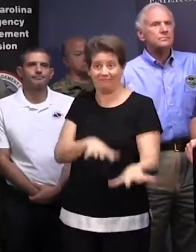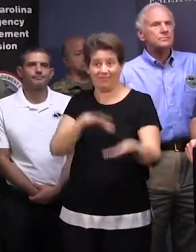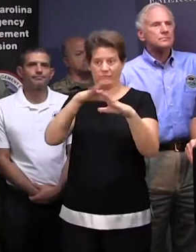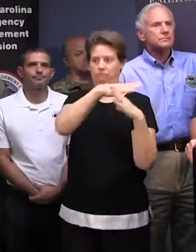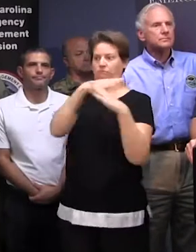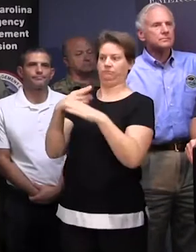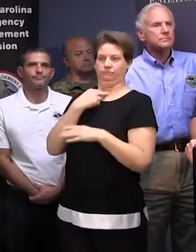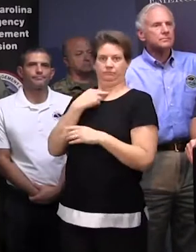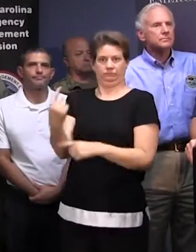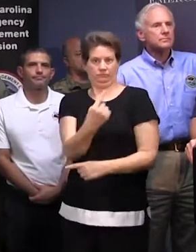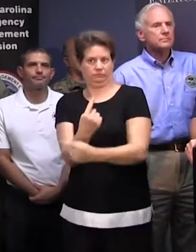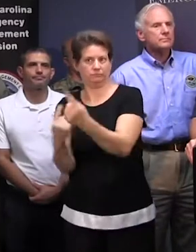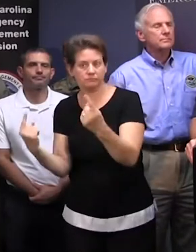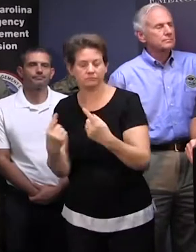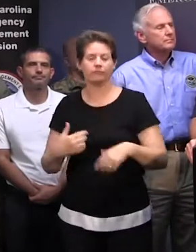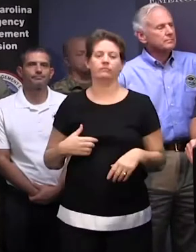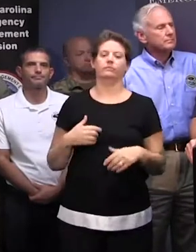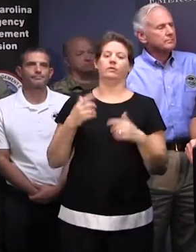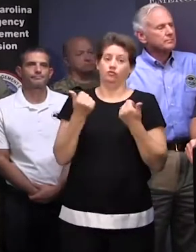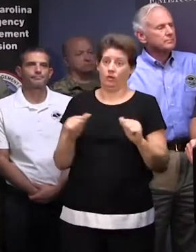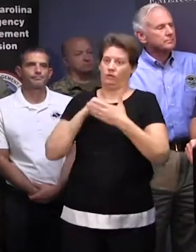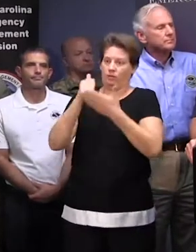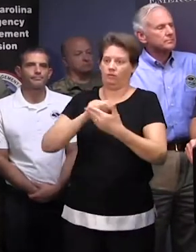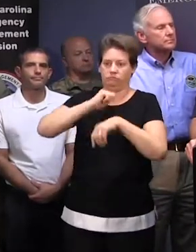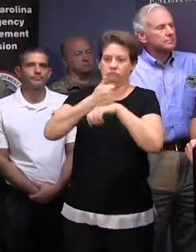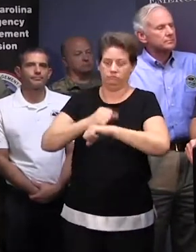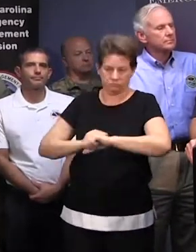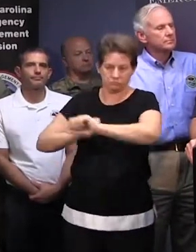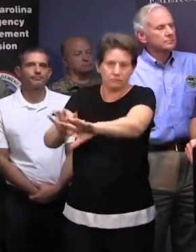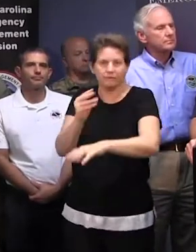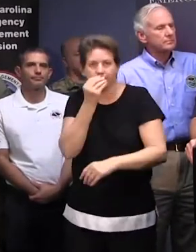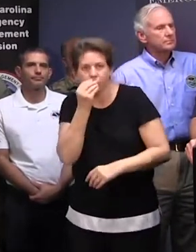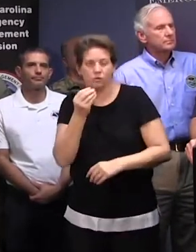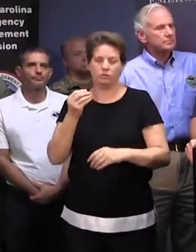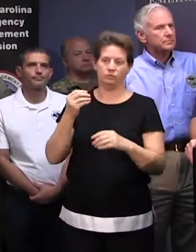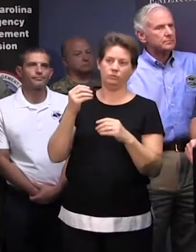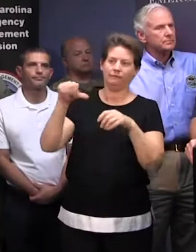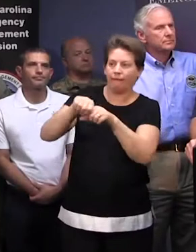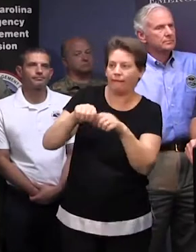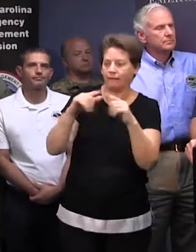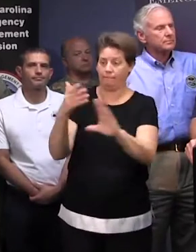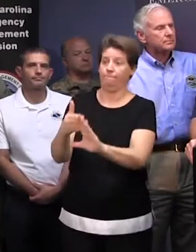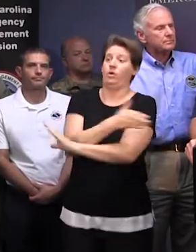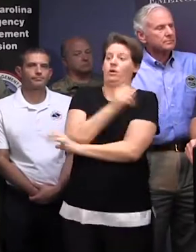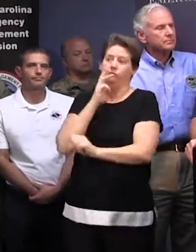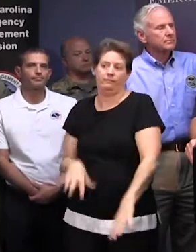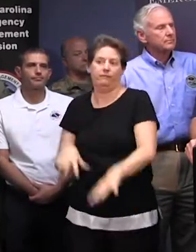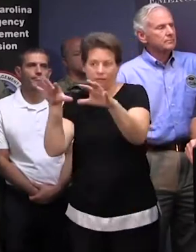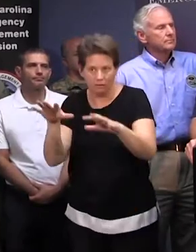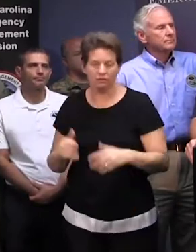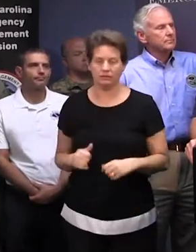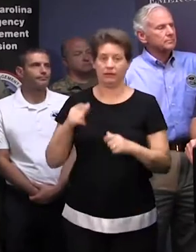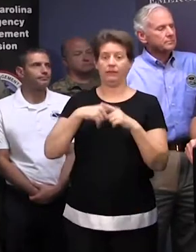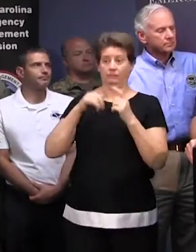coordinating with those counties to pre-stage food, water, and fuel in advance of the floodwaters. And then we're also developing plans to continue